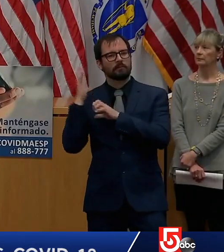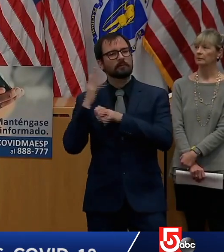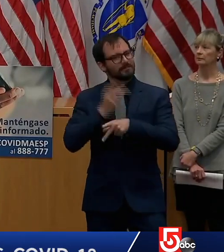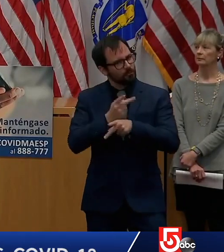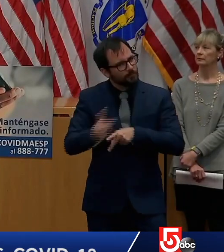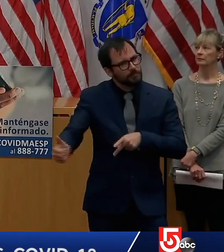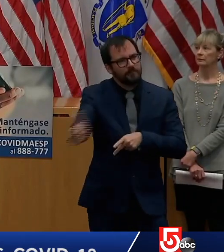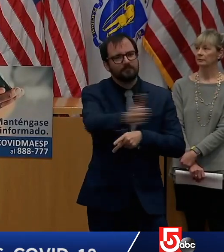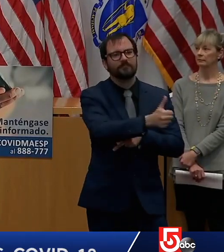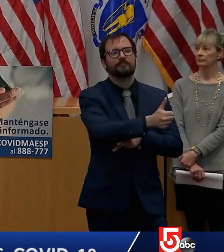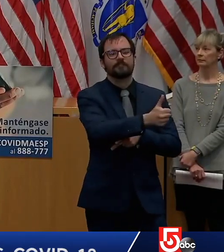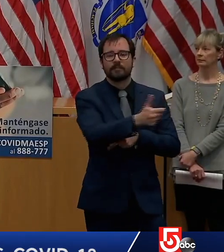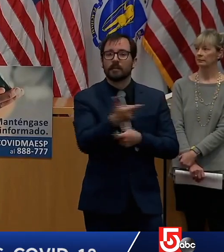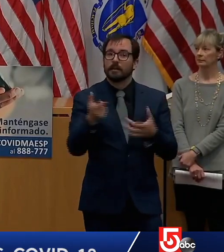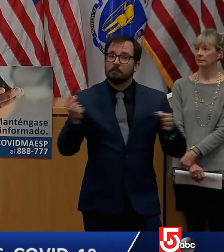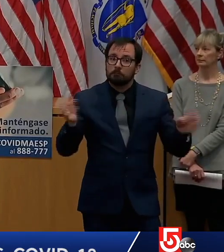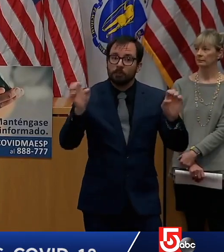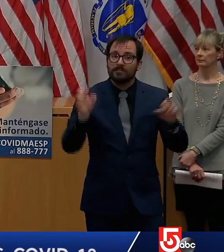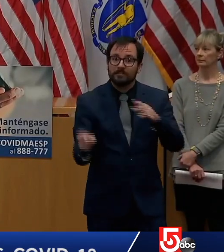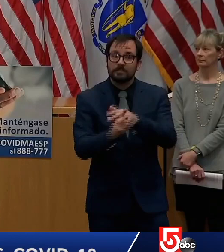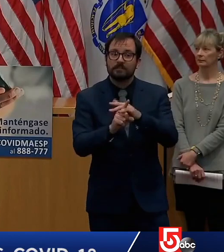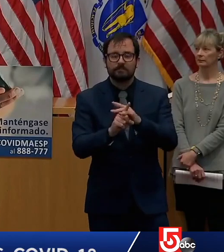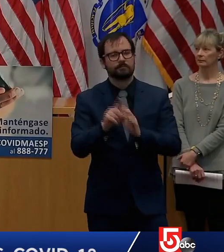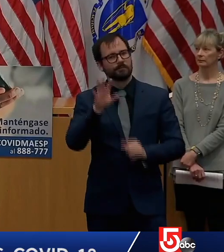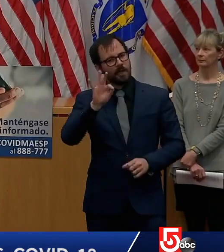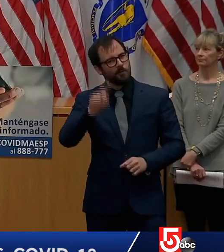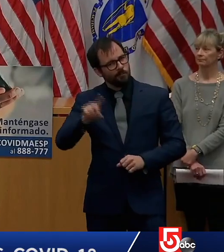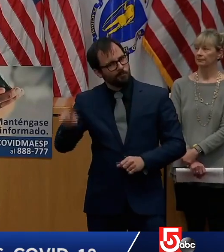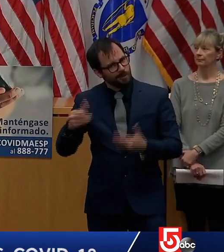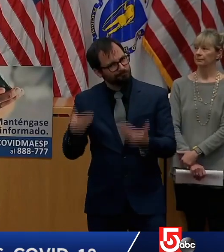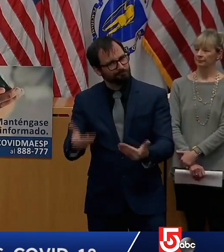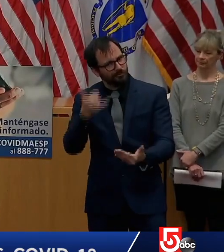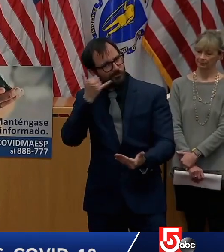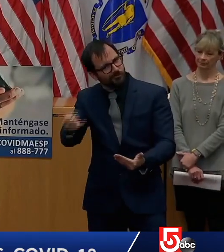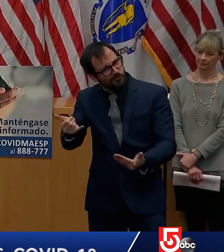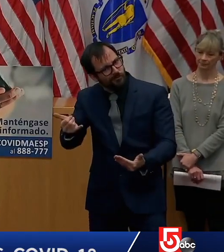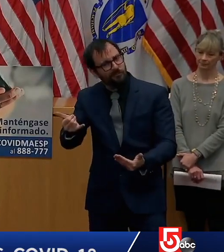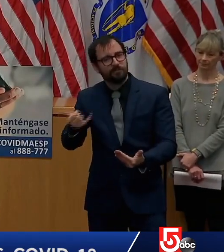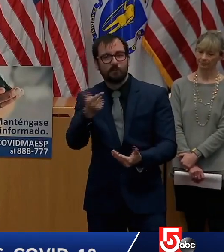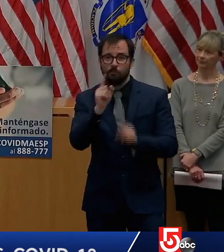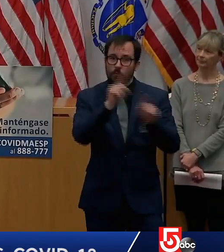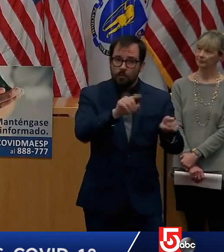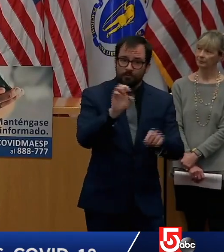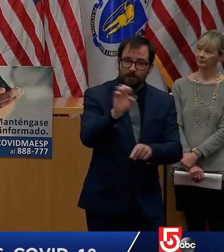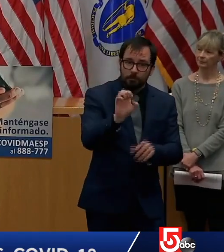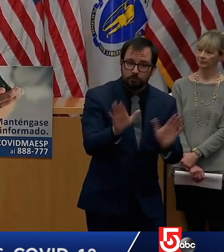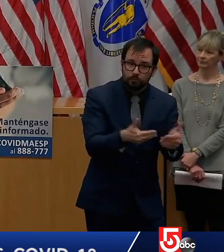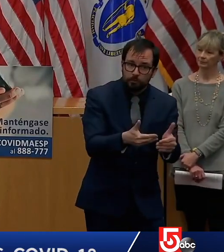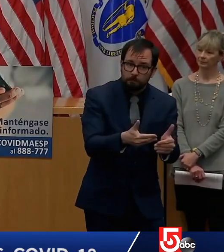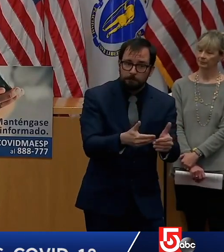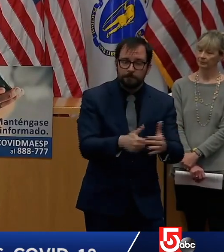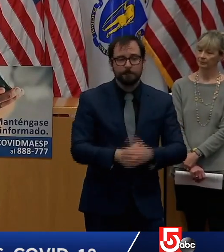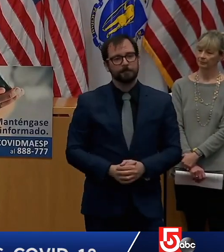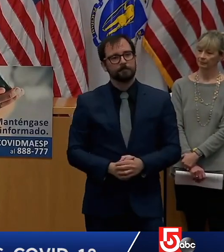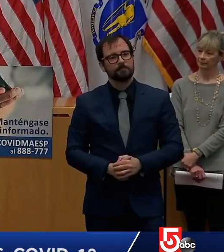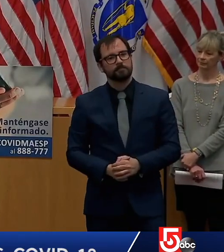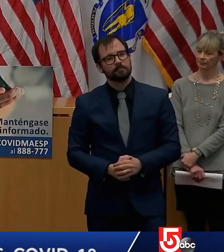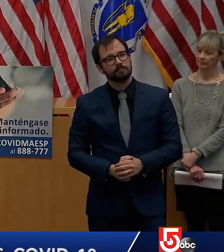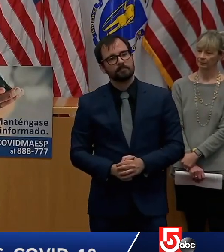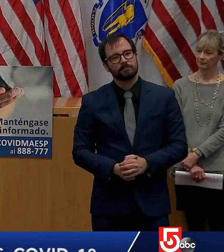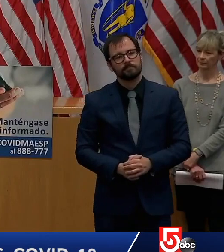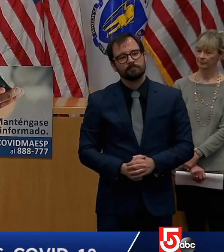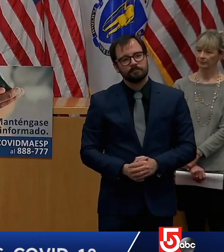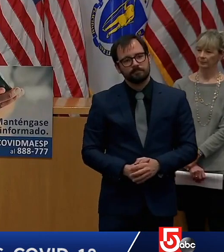hospital if you need immediate medical help we don't want people getting sicker or exacerbating an illness or an injury